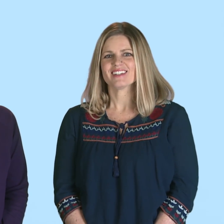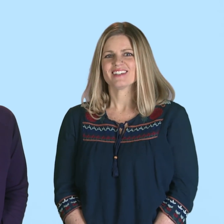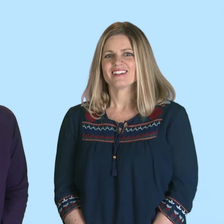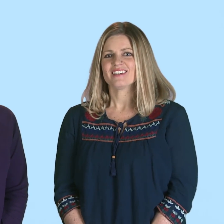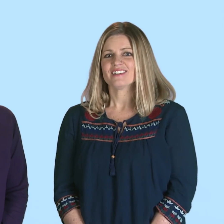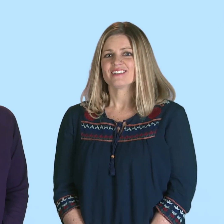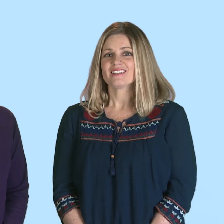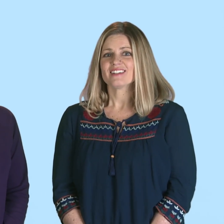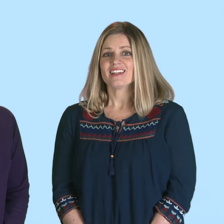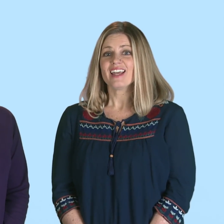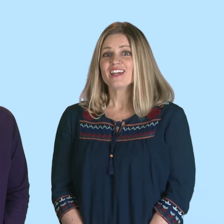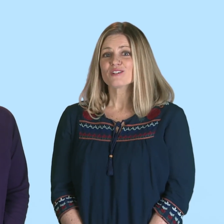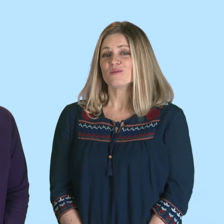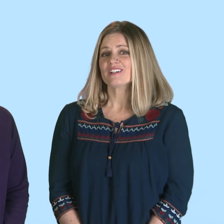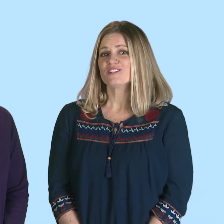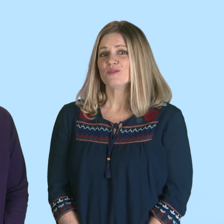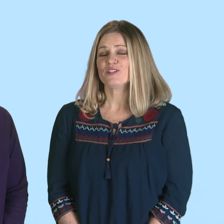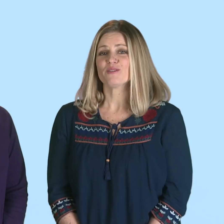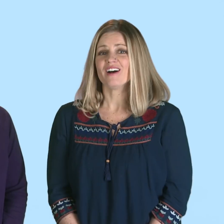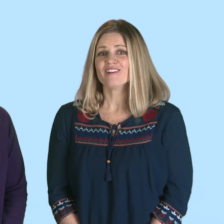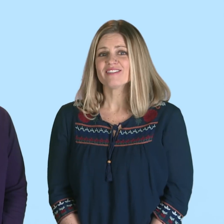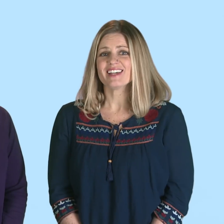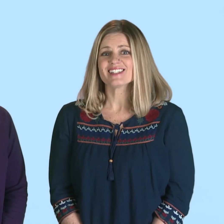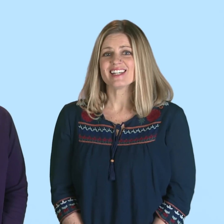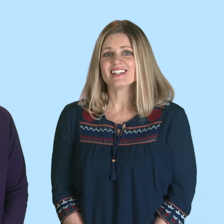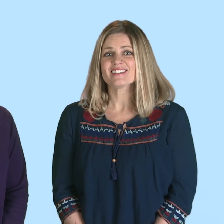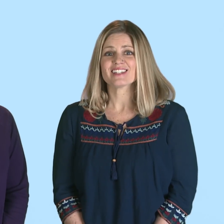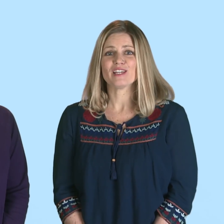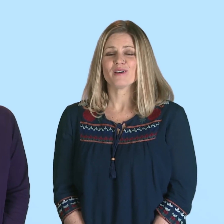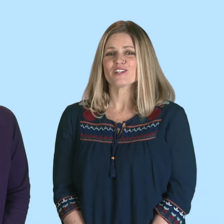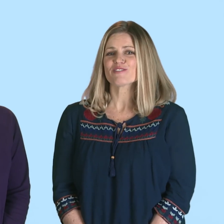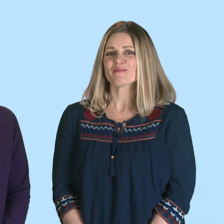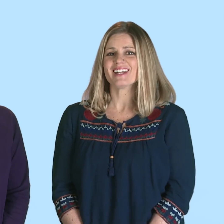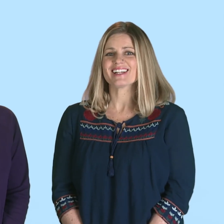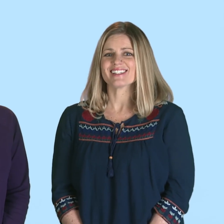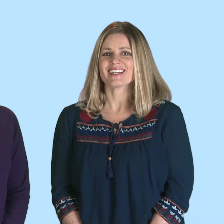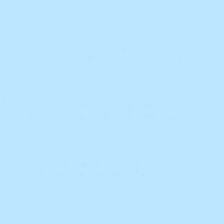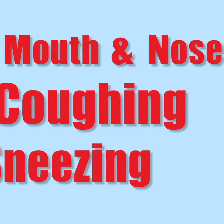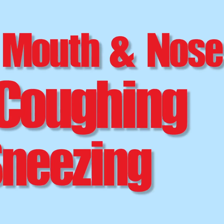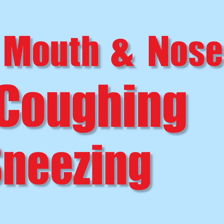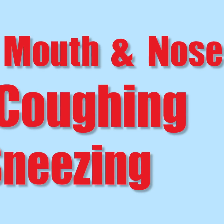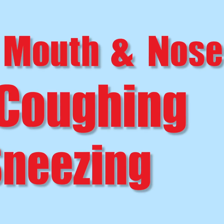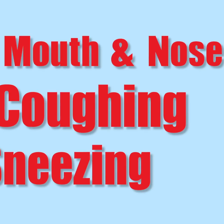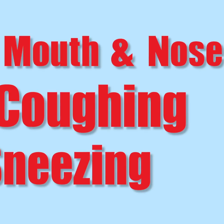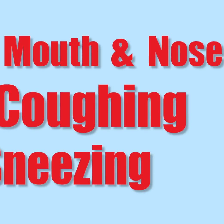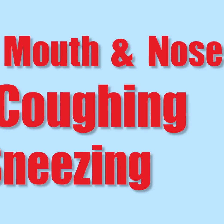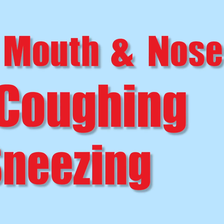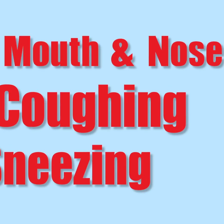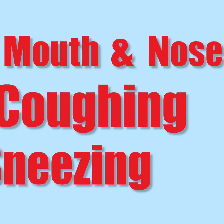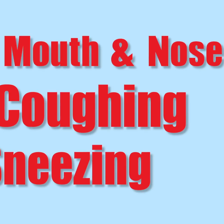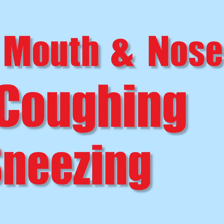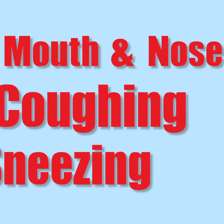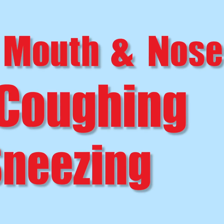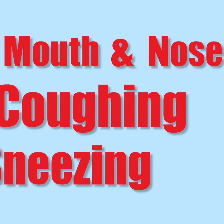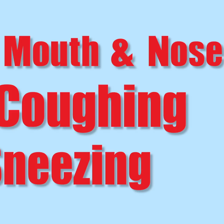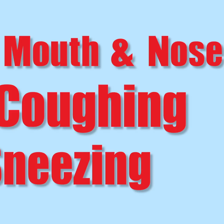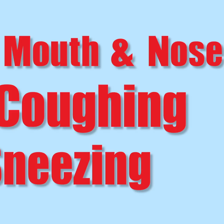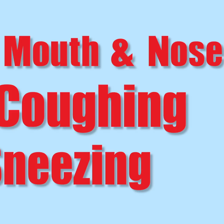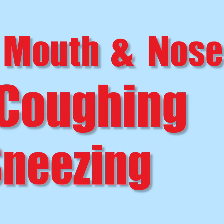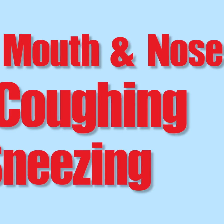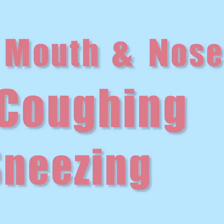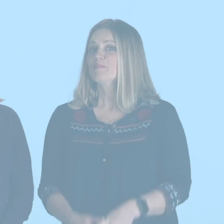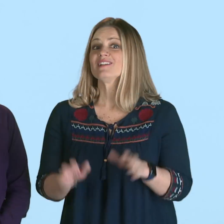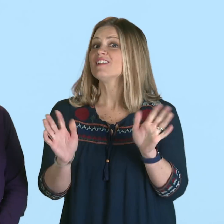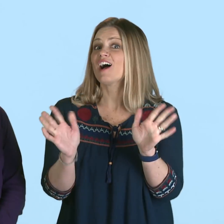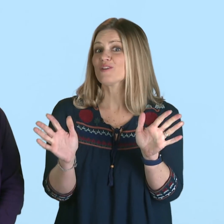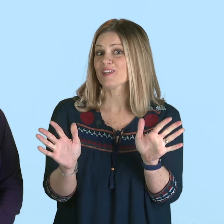spread of respiratory illnesses and what to do when you cough and sneeze to keep others from getting sick. Cover your mouth and nose when coughing or